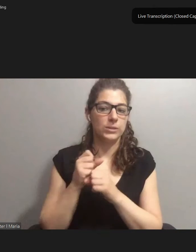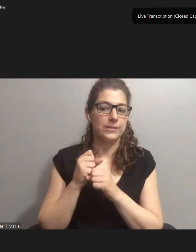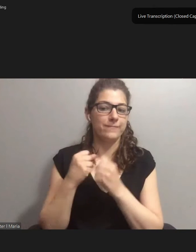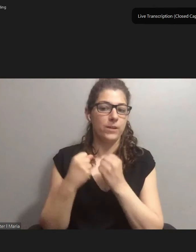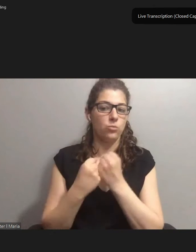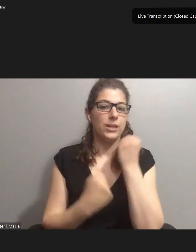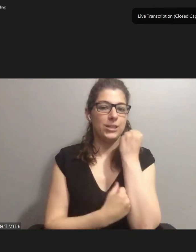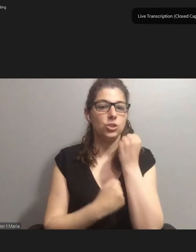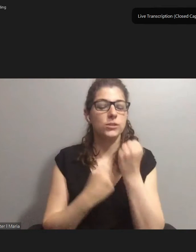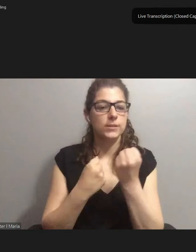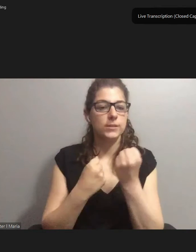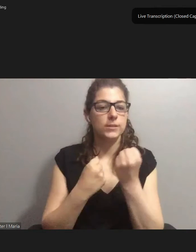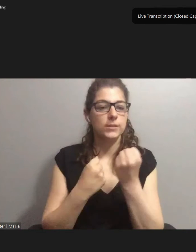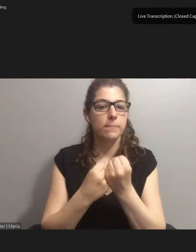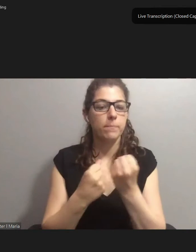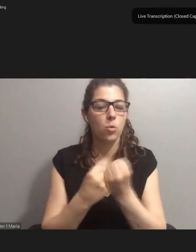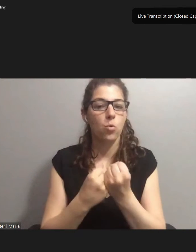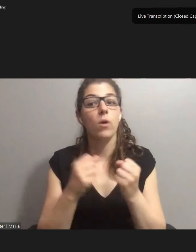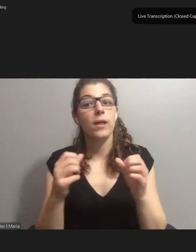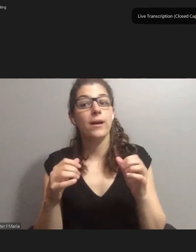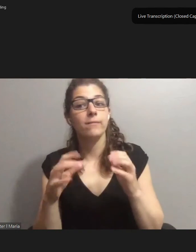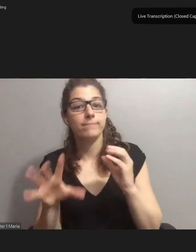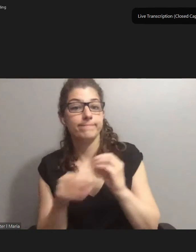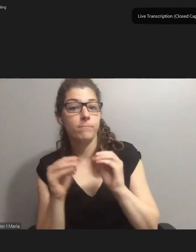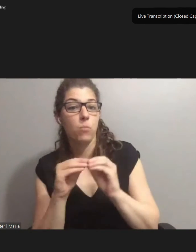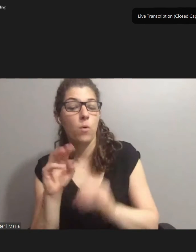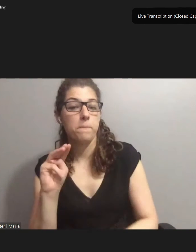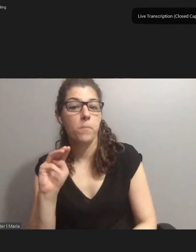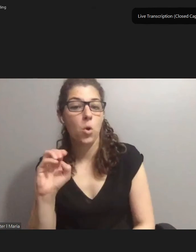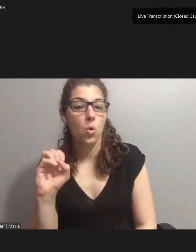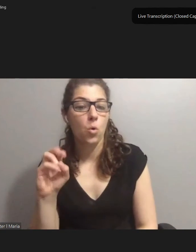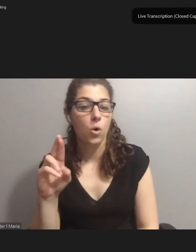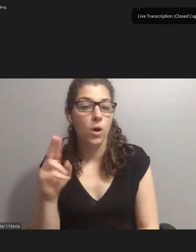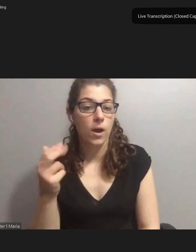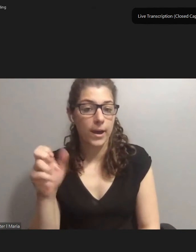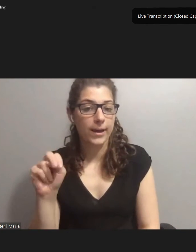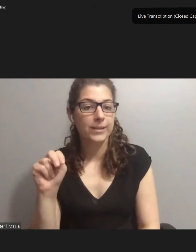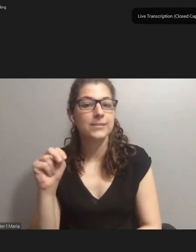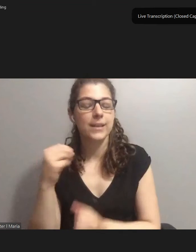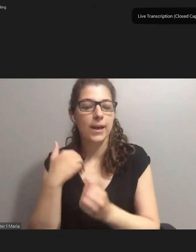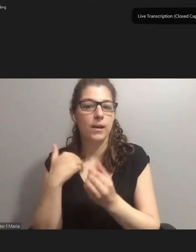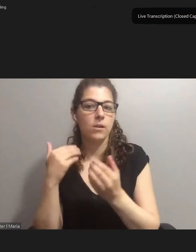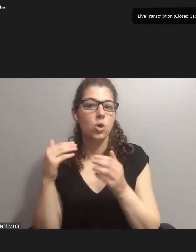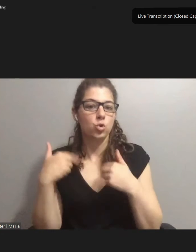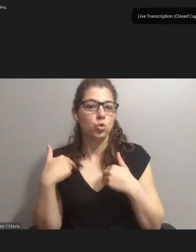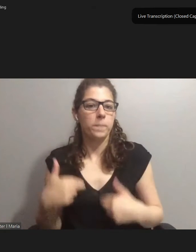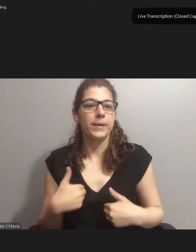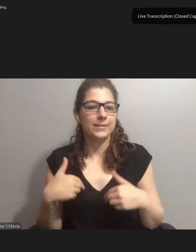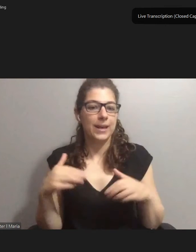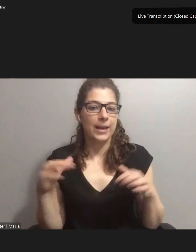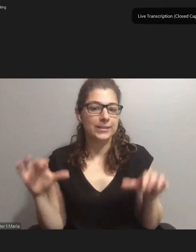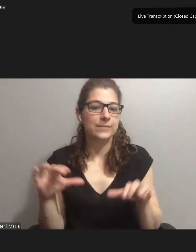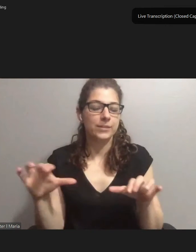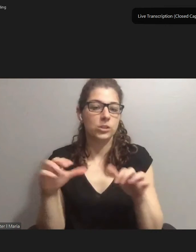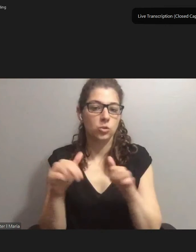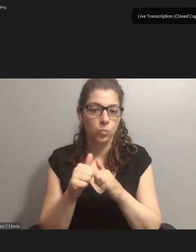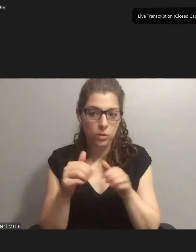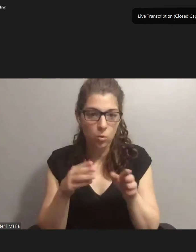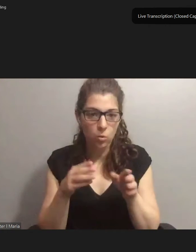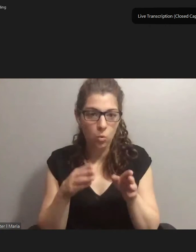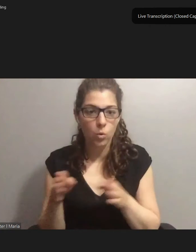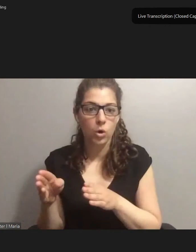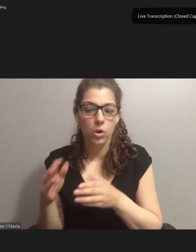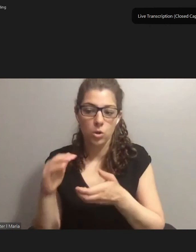support, while additional Wuhan nuclear carried out humanitarian activities with other local partners.